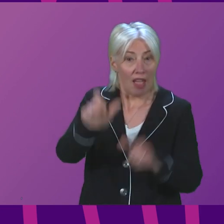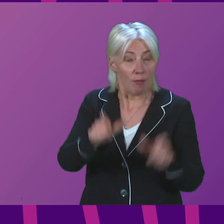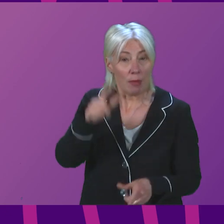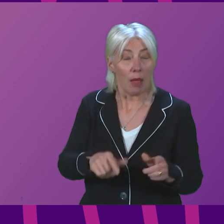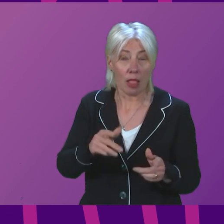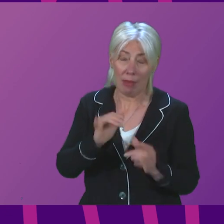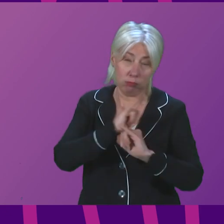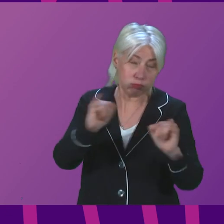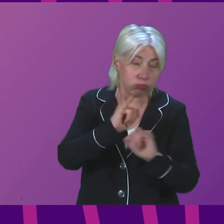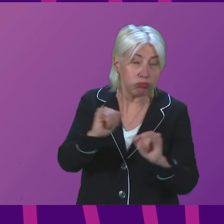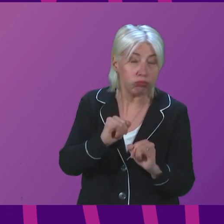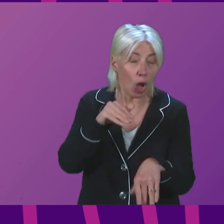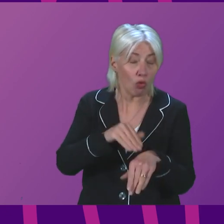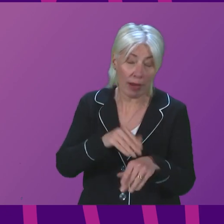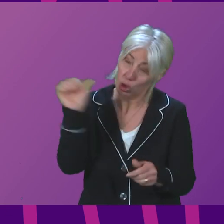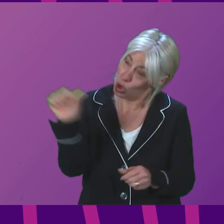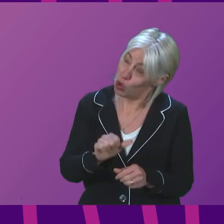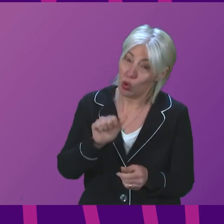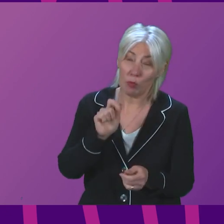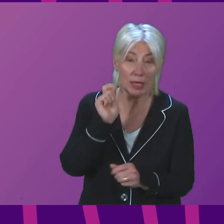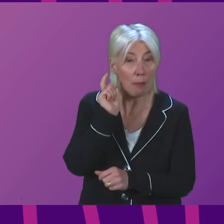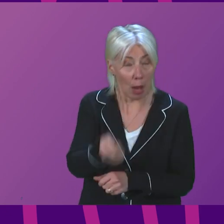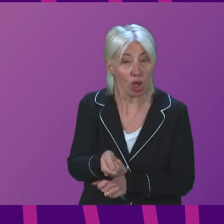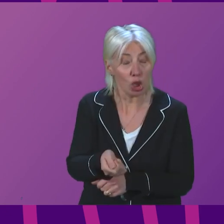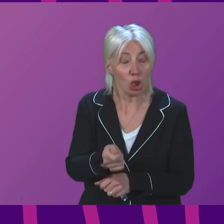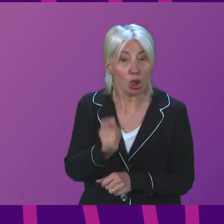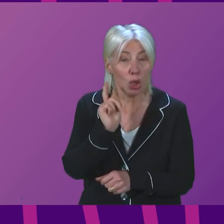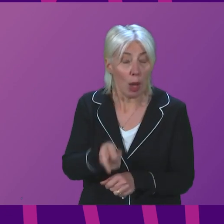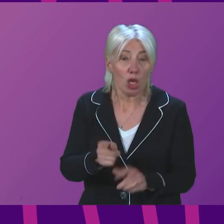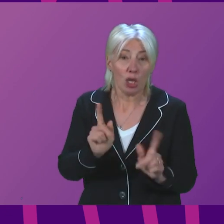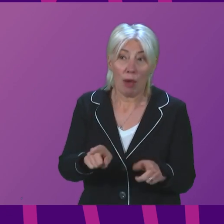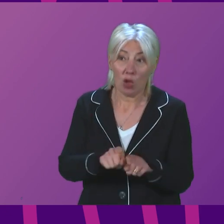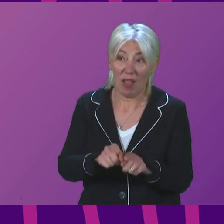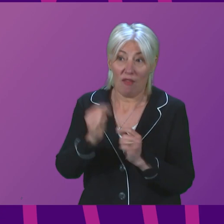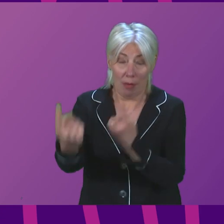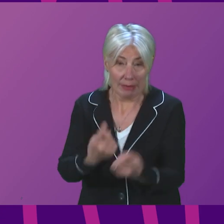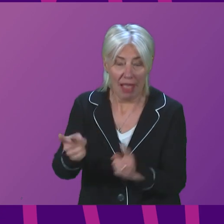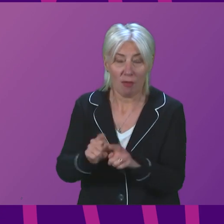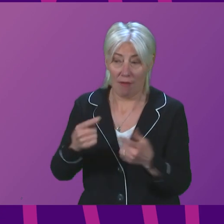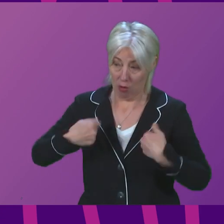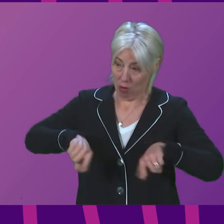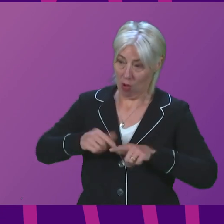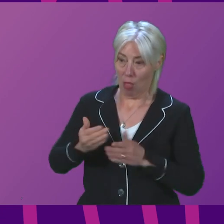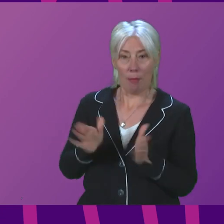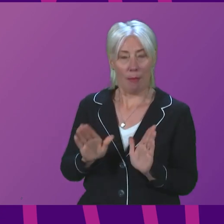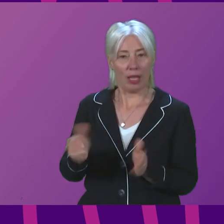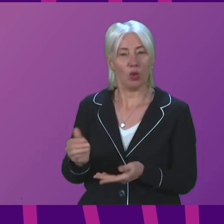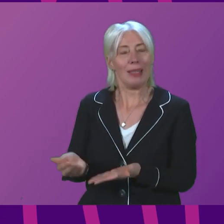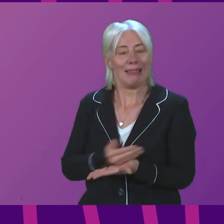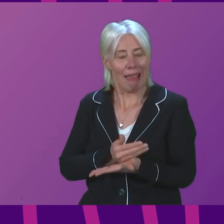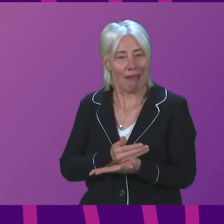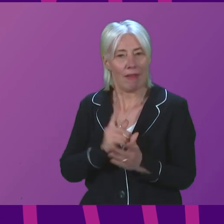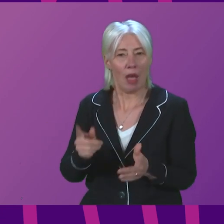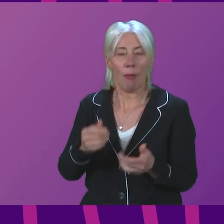crimes are properly punished for that, for the sake of punishment, but also to keep the public safe. But we also have a justice system that